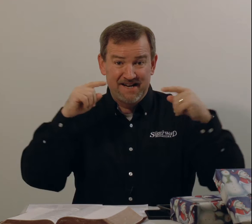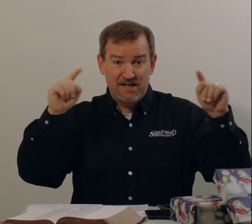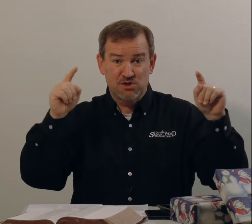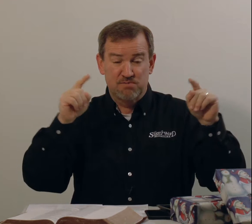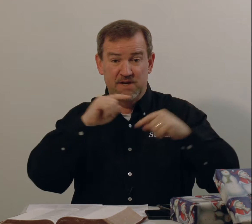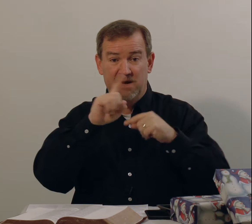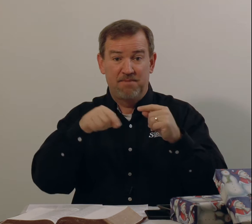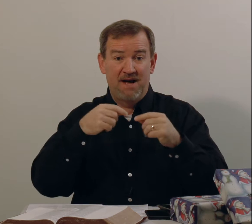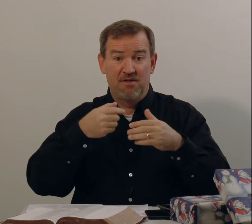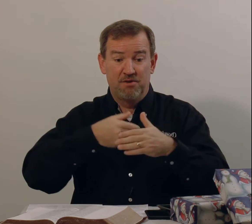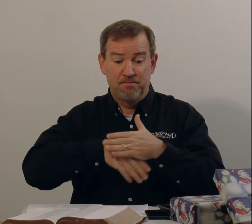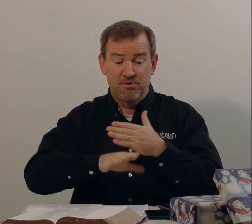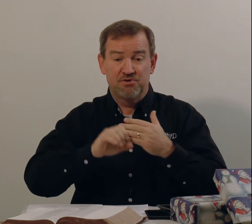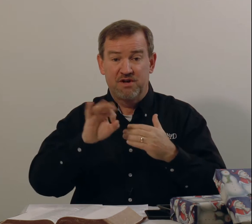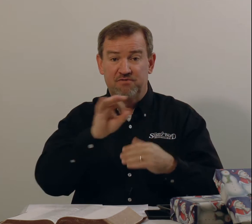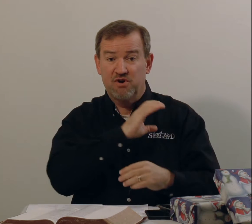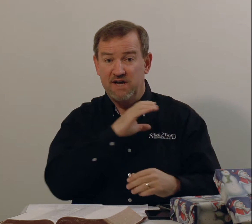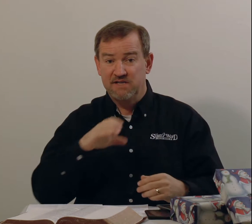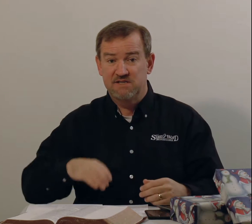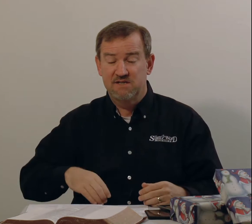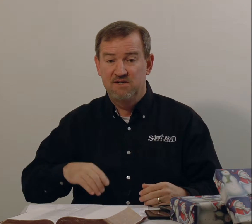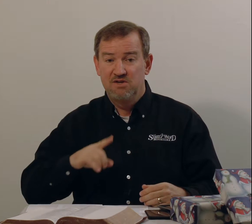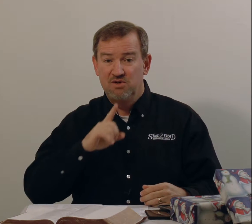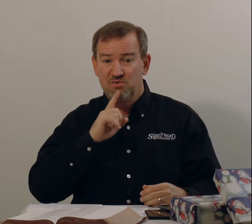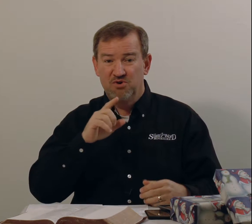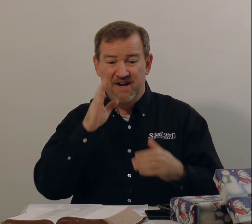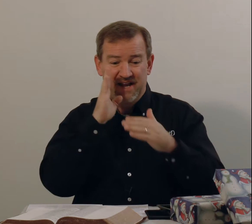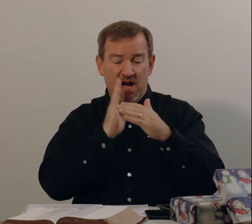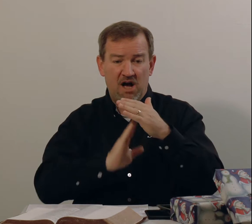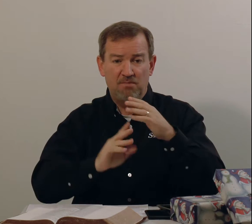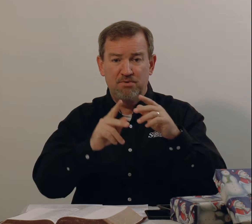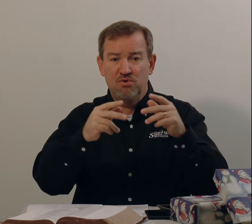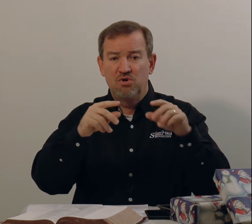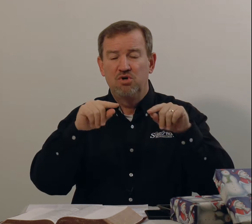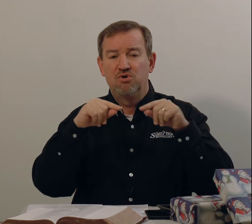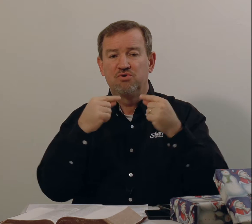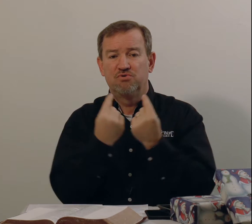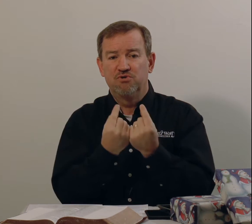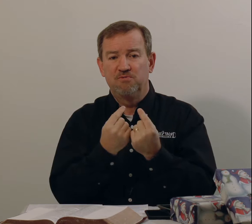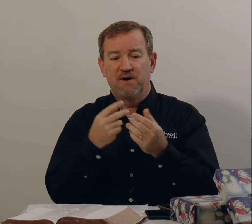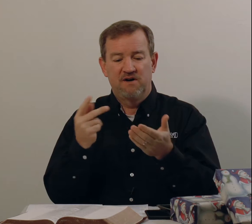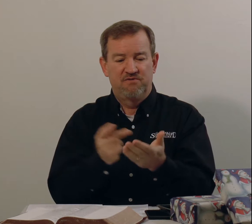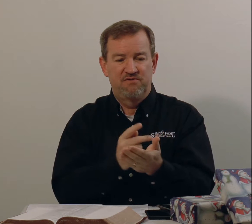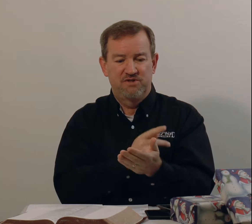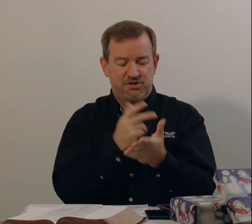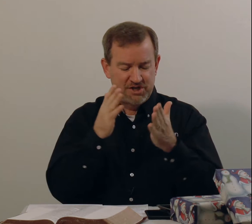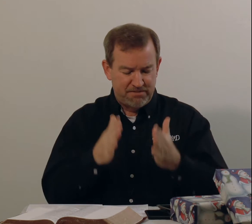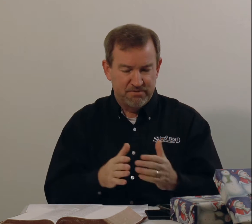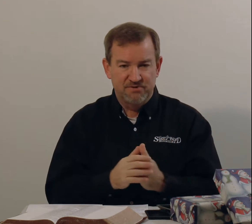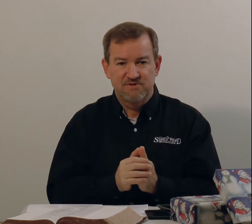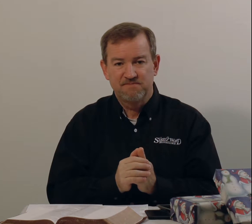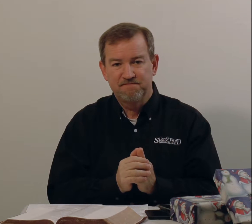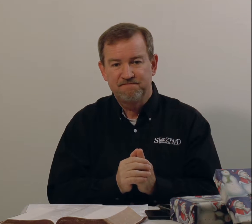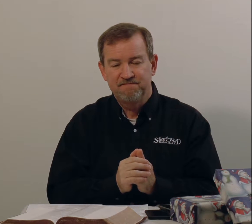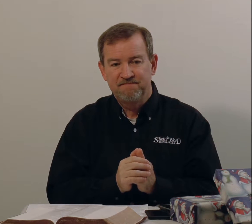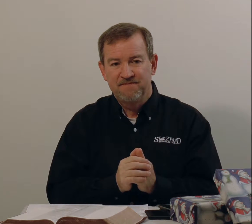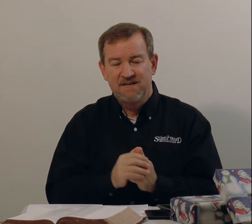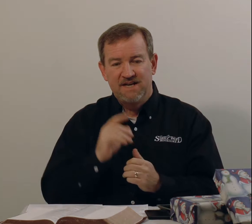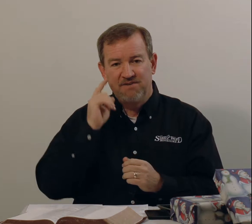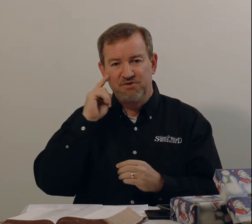announcement about the birth of Christ were a humble group of shepherds. And if